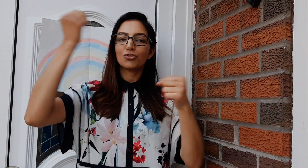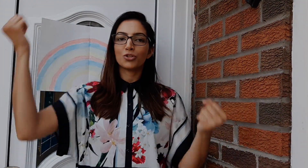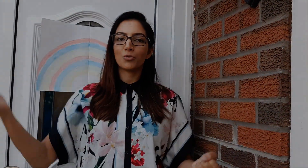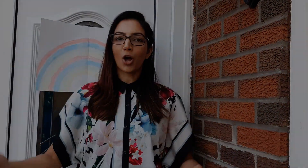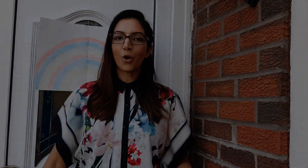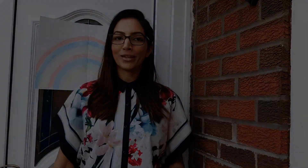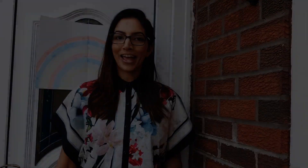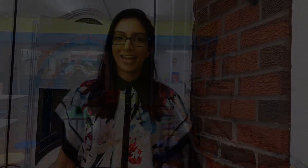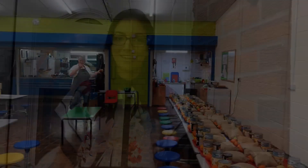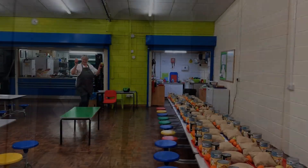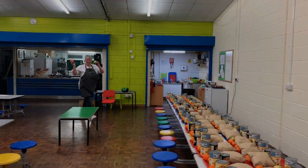to do Oh yeah